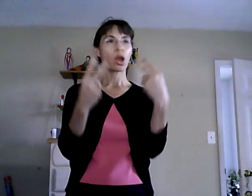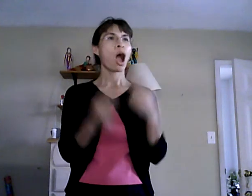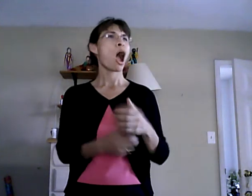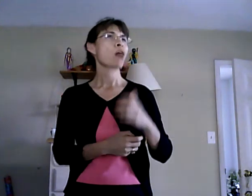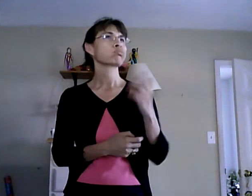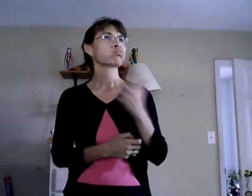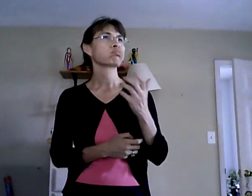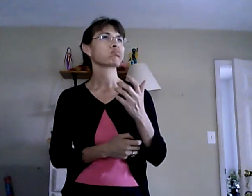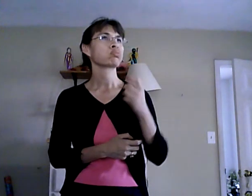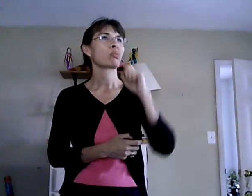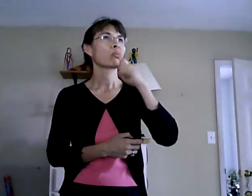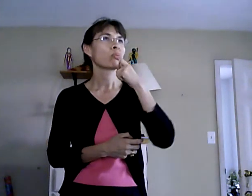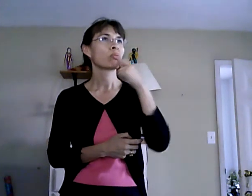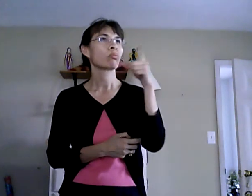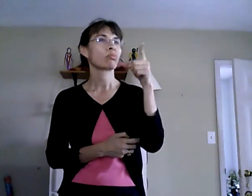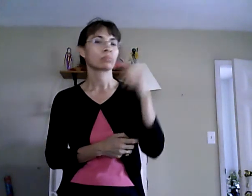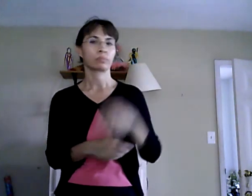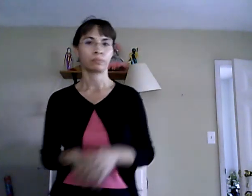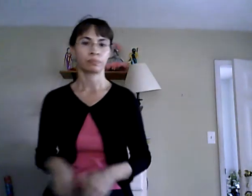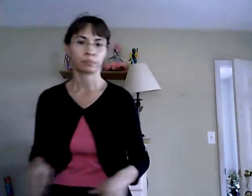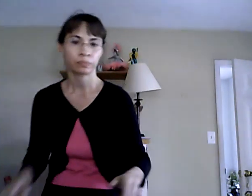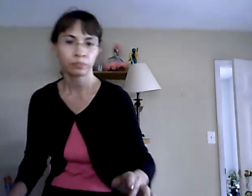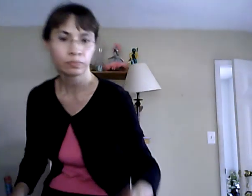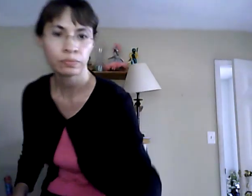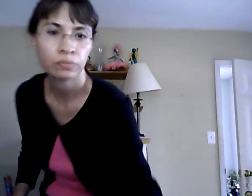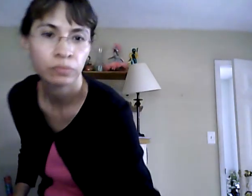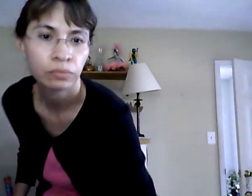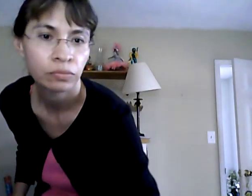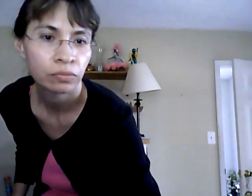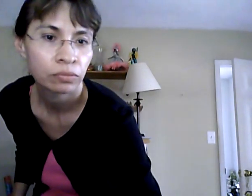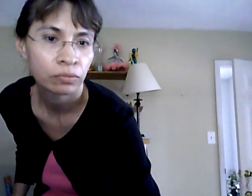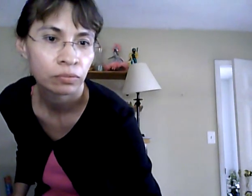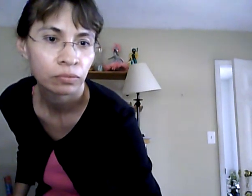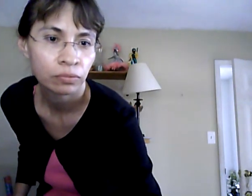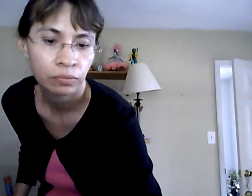it is also told that the best time of the day is early